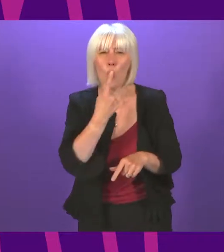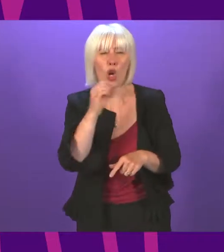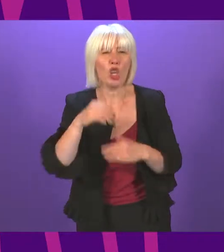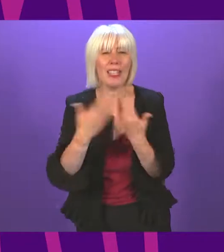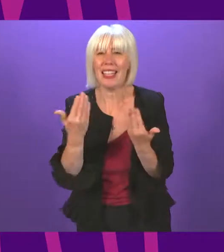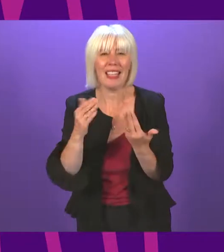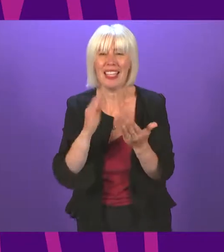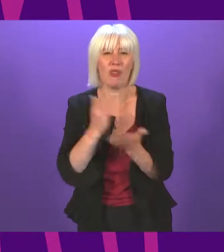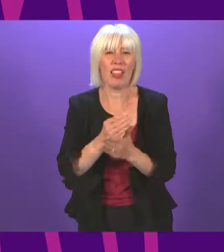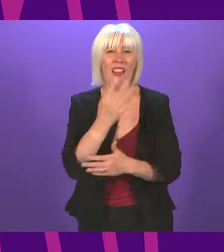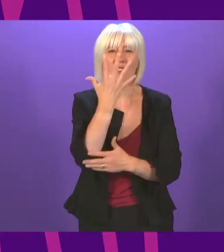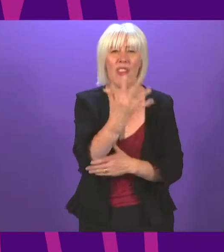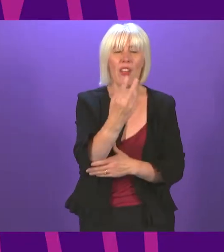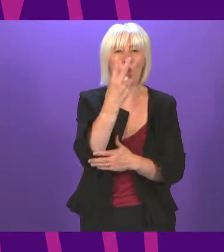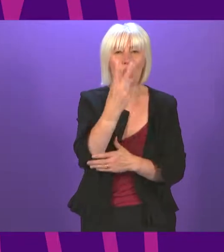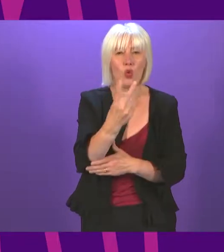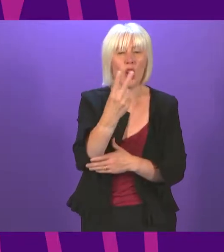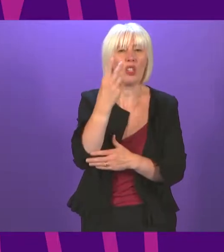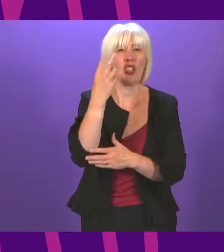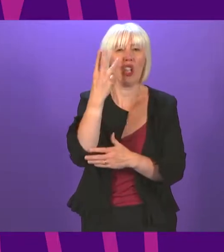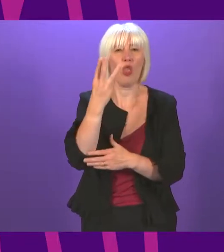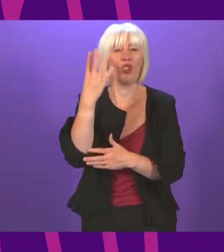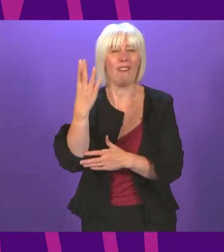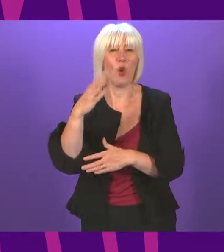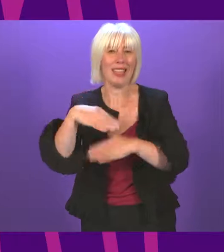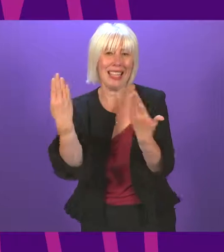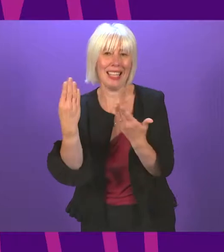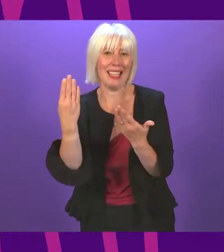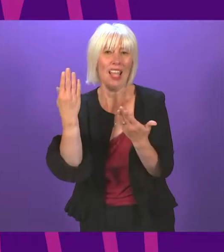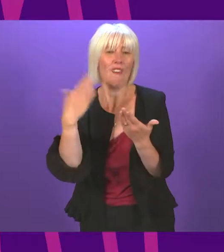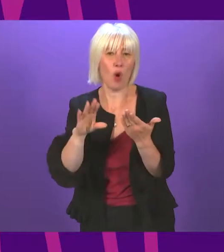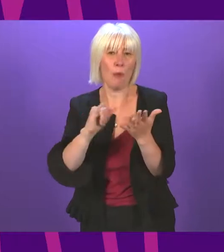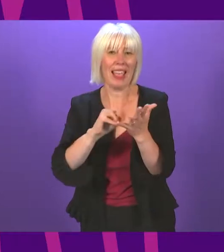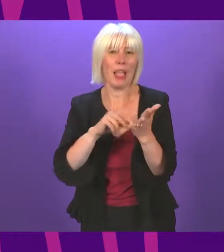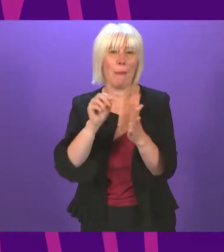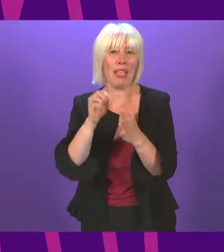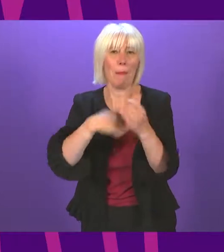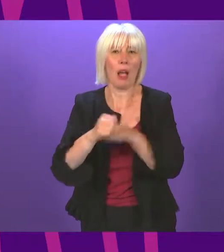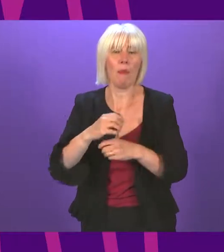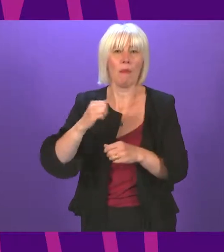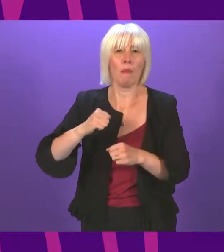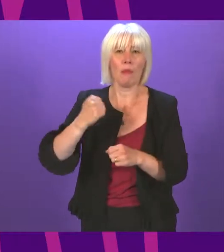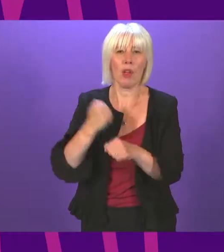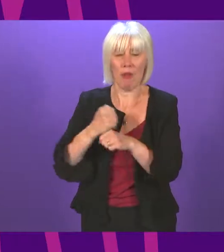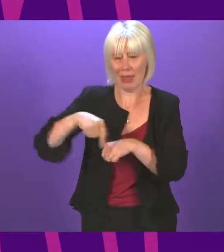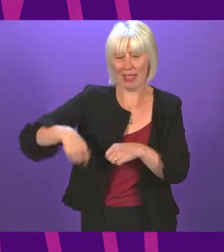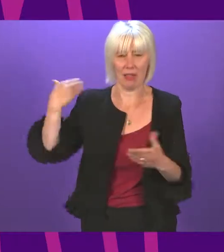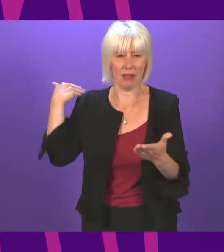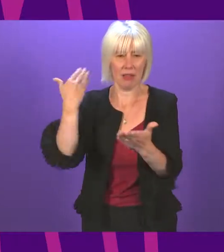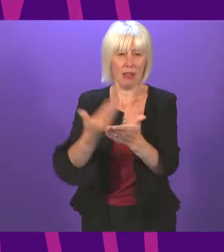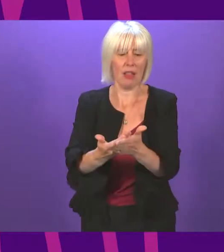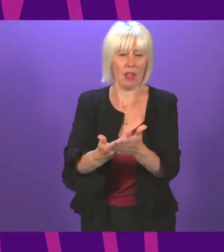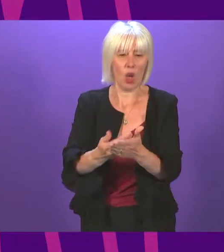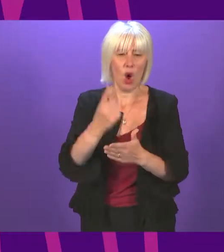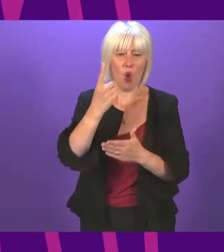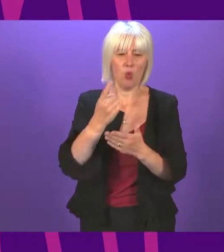It's 5,234 days since the SNP came to government. And one of the stains on that record